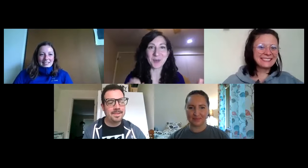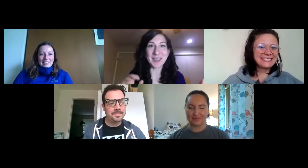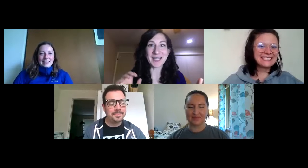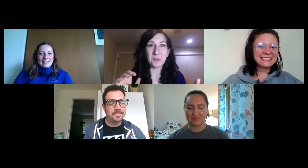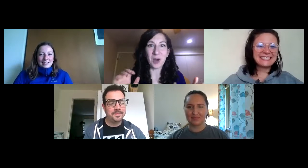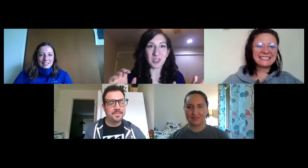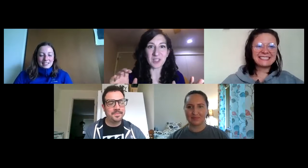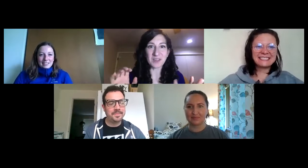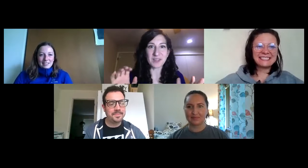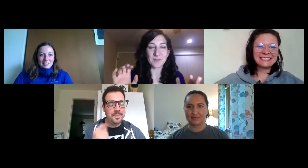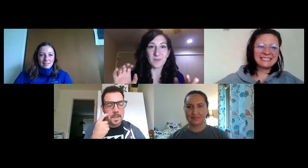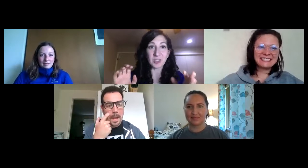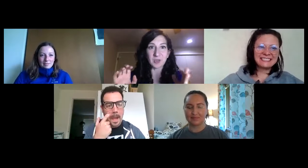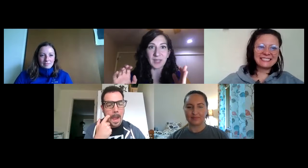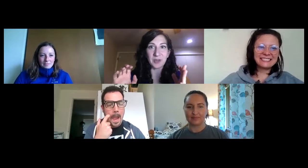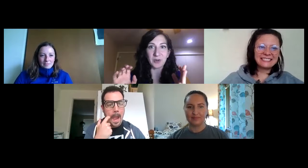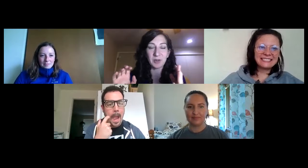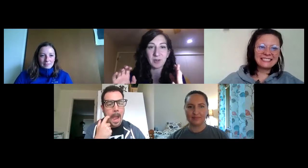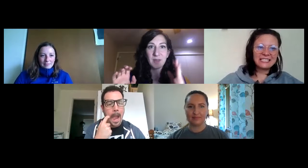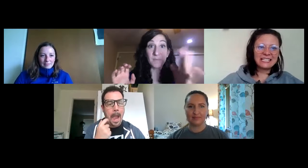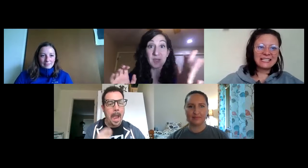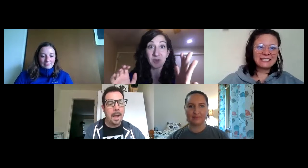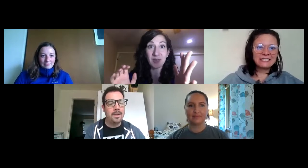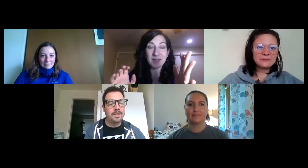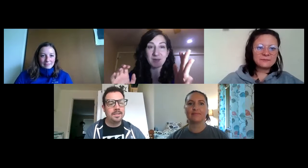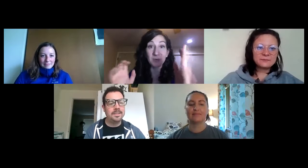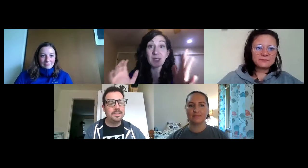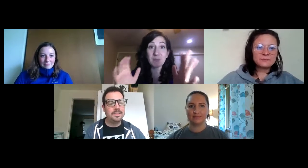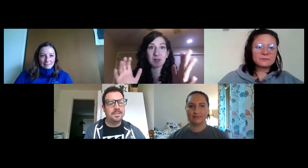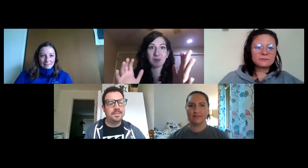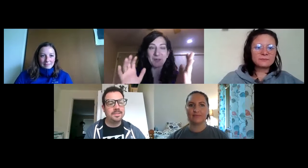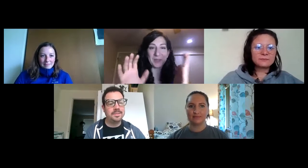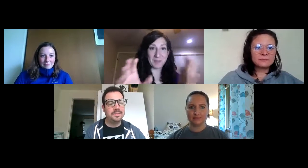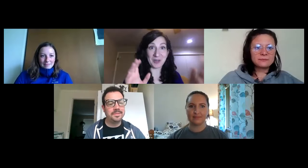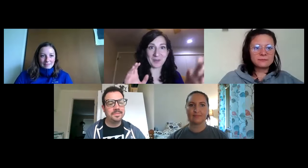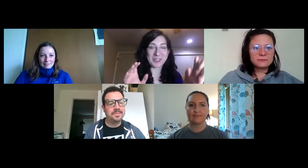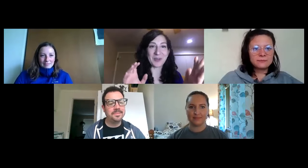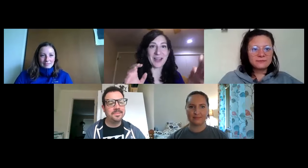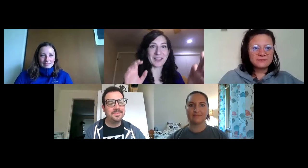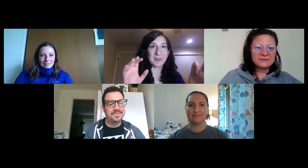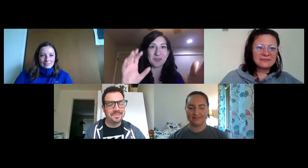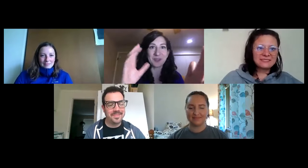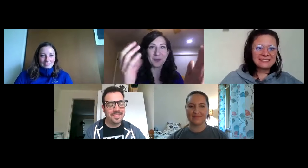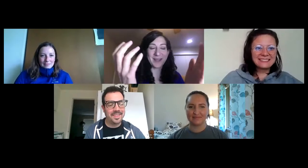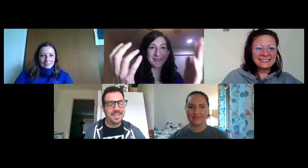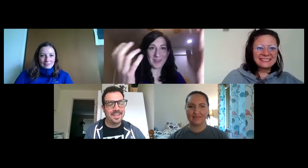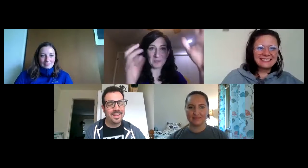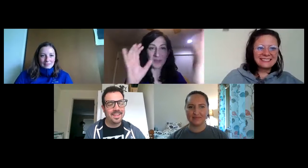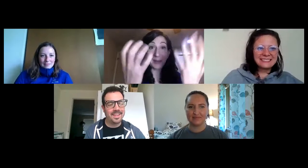really watching to make sure that you're mirroring, really mirroring what the mirror was doing as opposed to what the camera